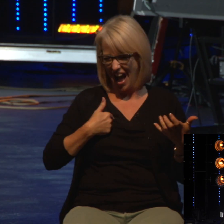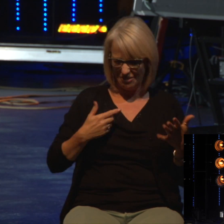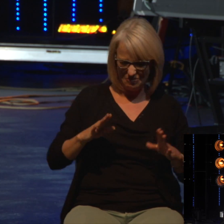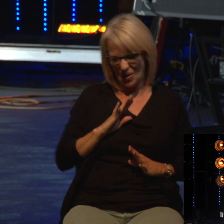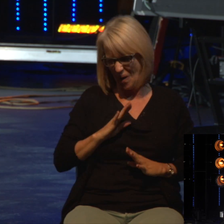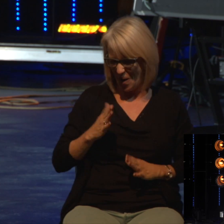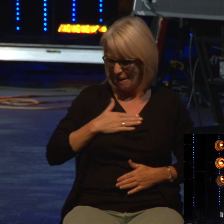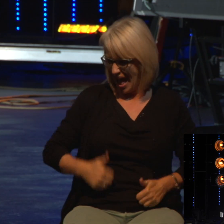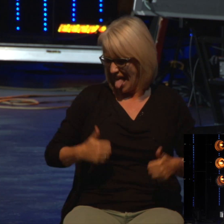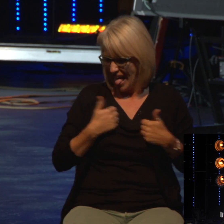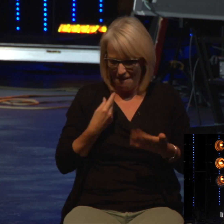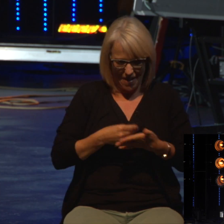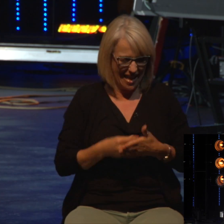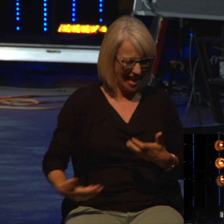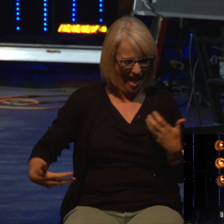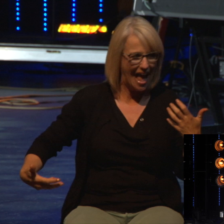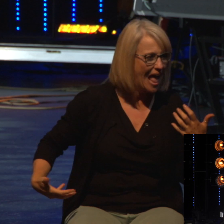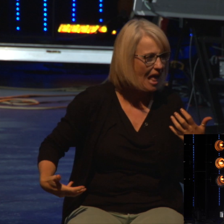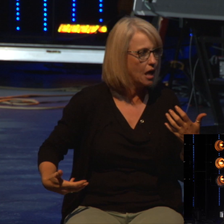life. Until he met the prophet Elijah.